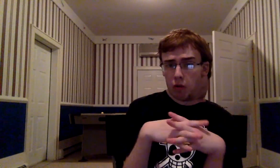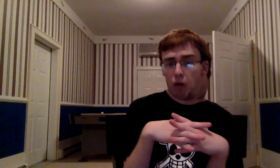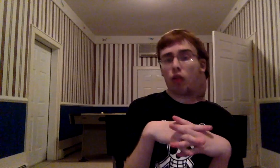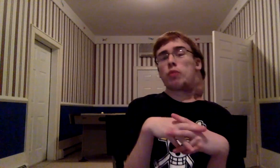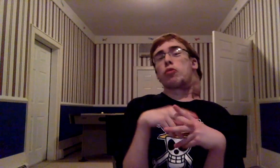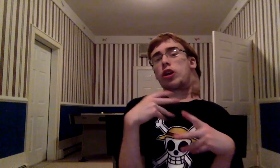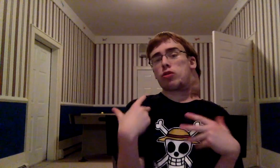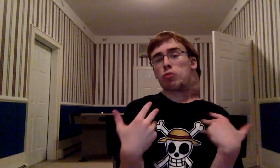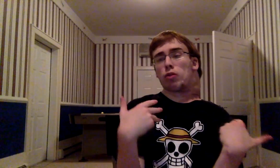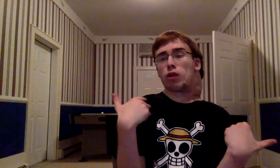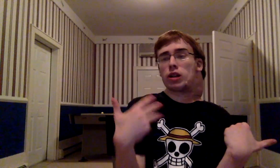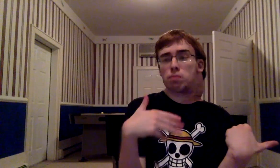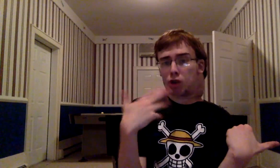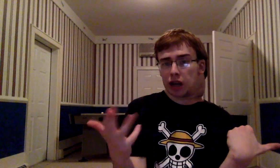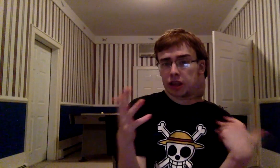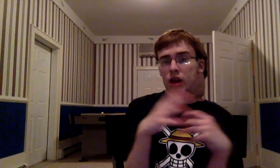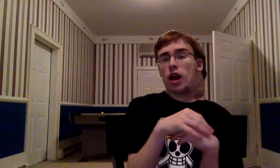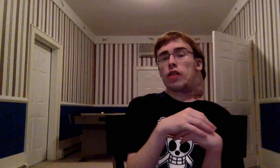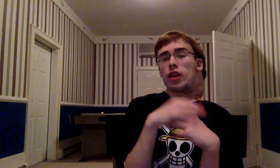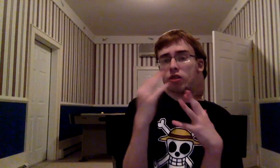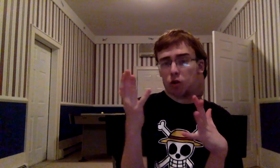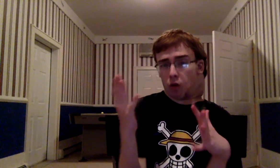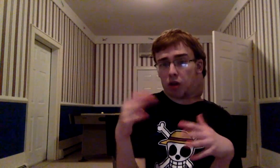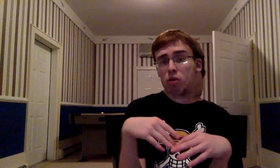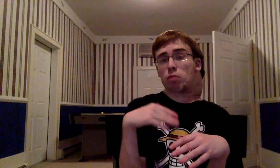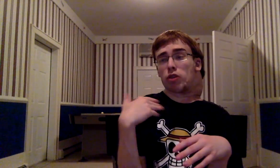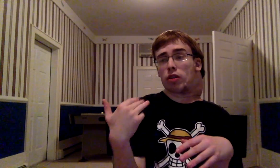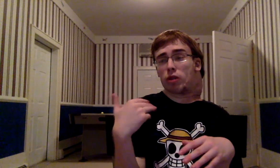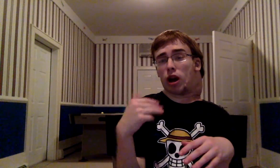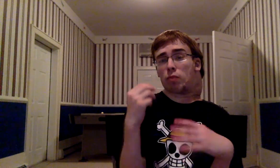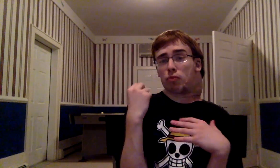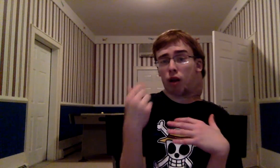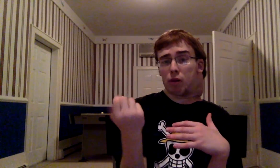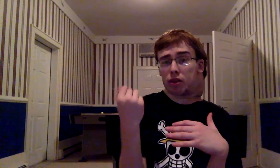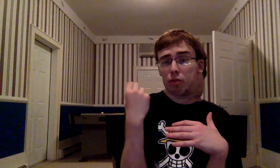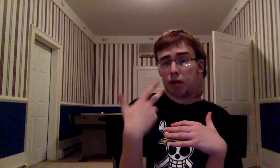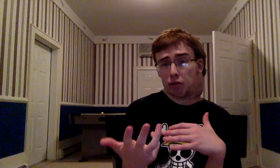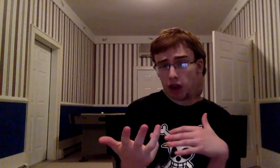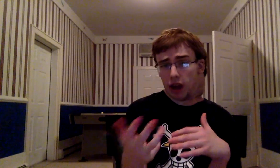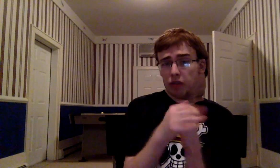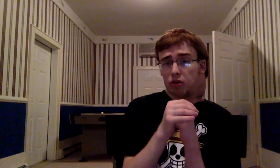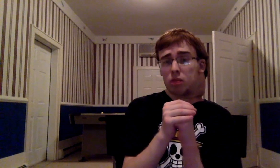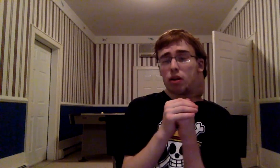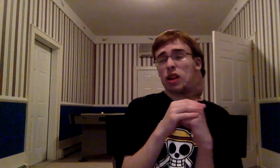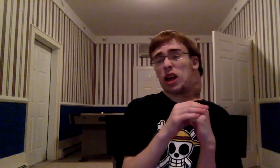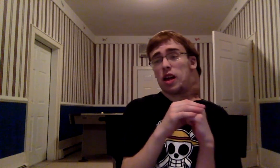ones Bleach with Red Sprite And Nisakoi was replaced with, uh, Promise of the Neverland or something like that